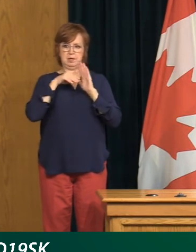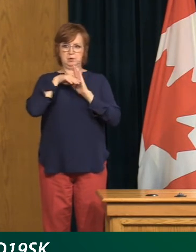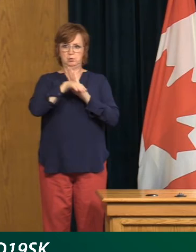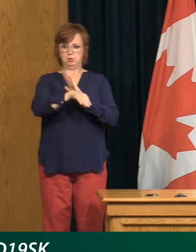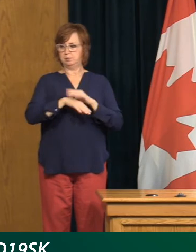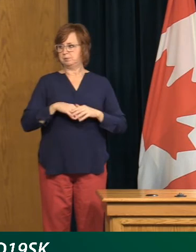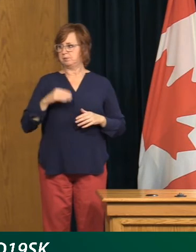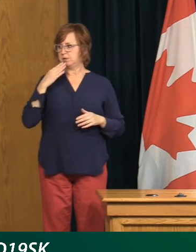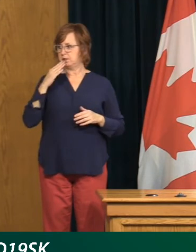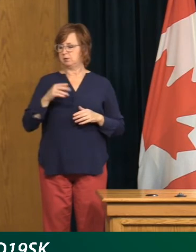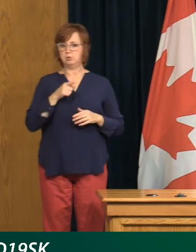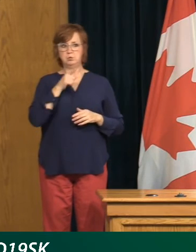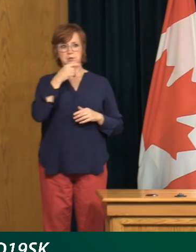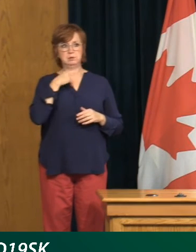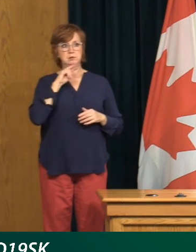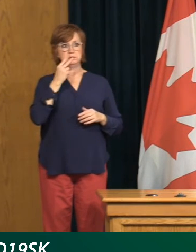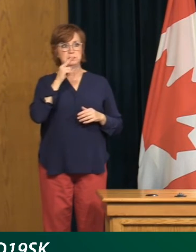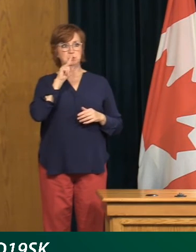Remy, do you have a follow-up?